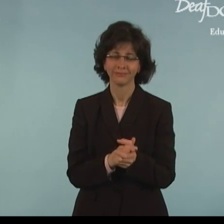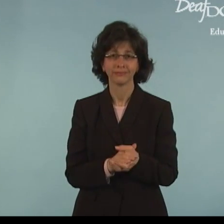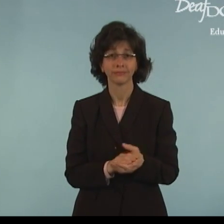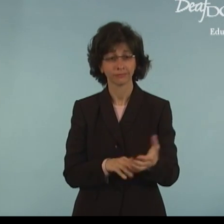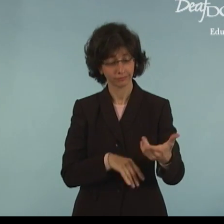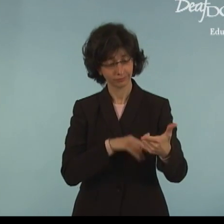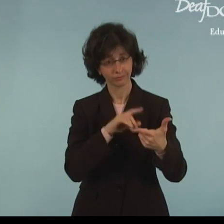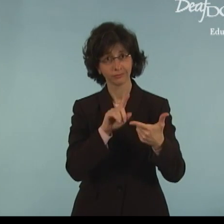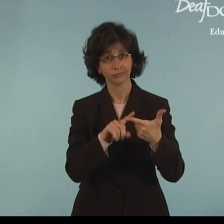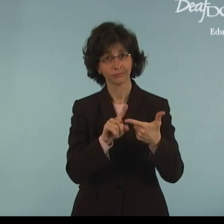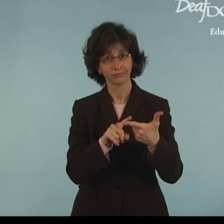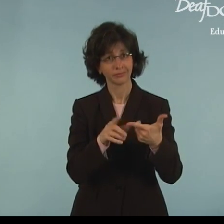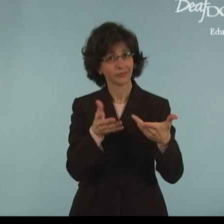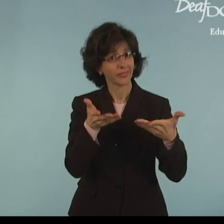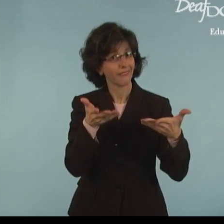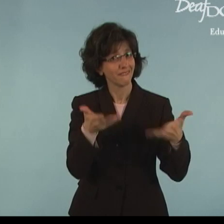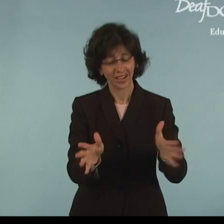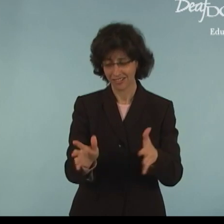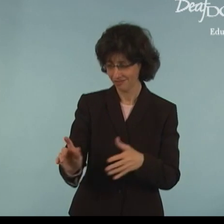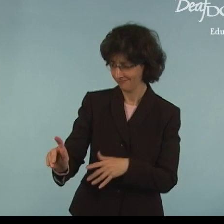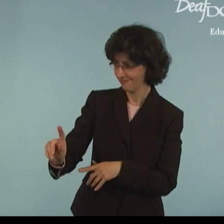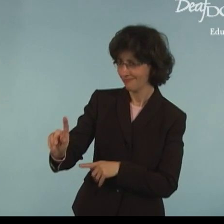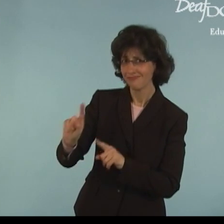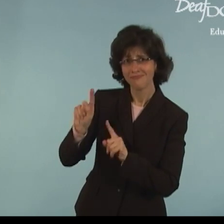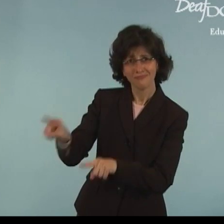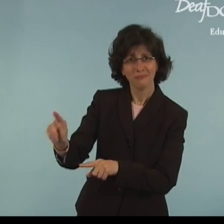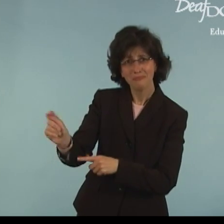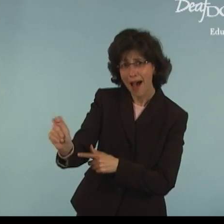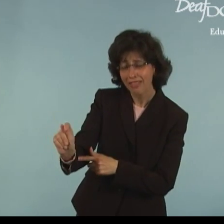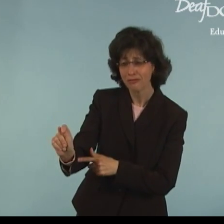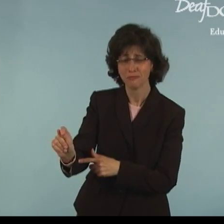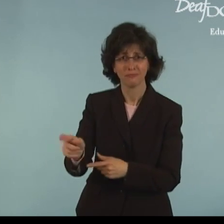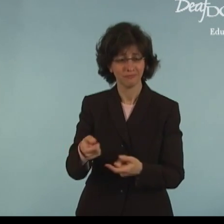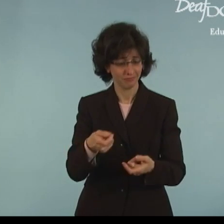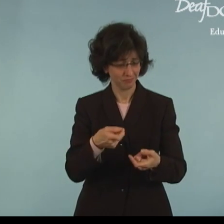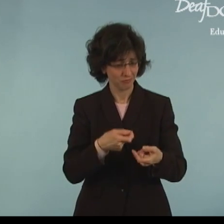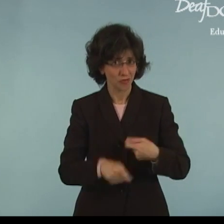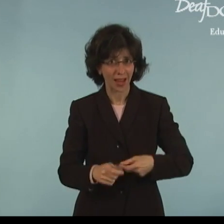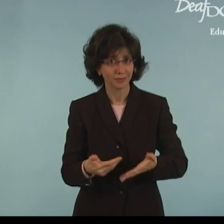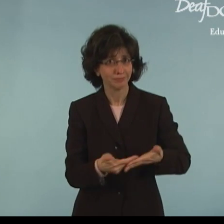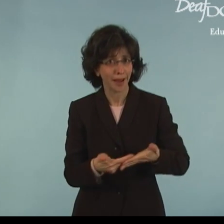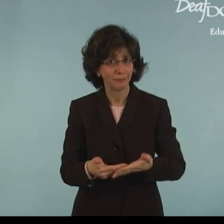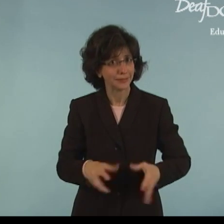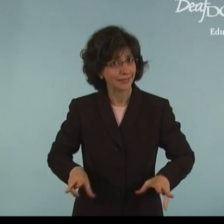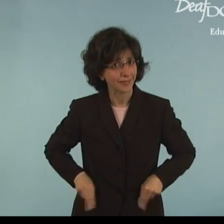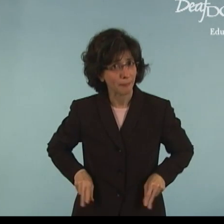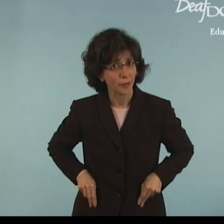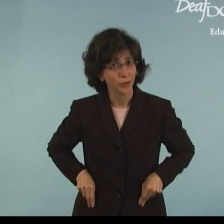your hands. Two, after going to the bathroom or changing a baby's diaper.